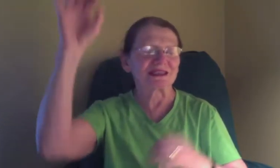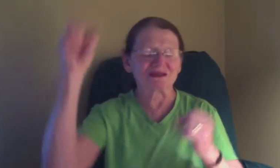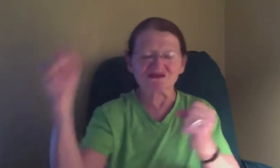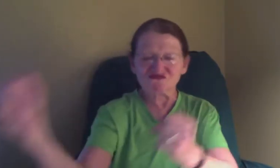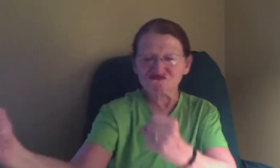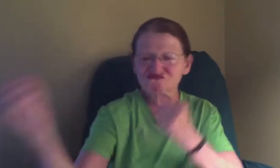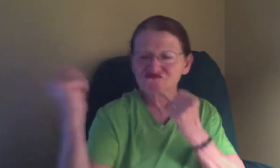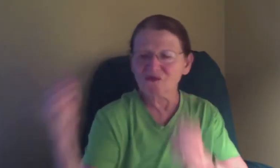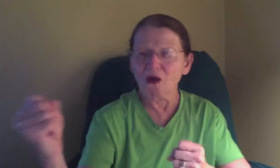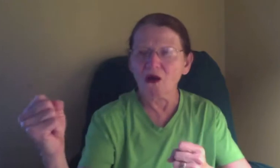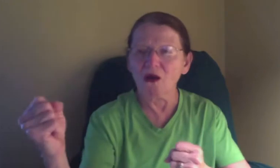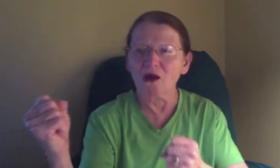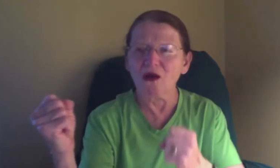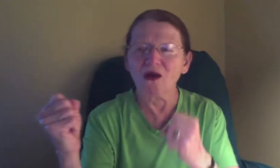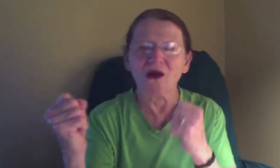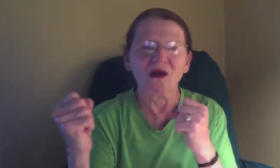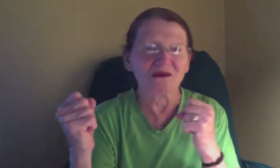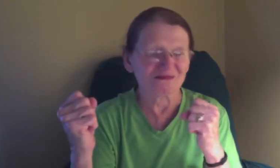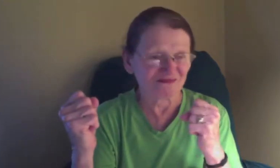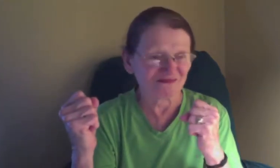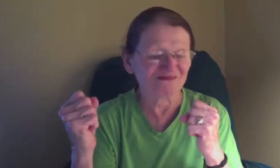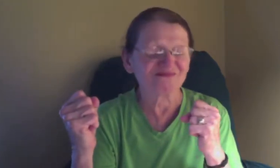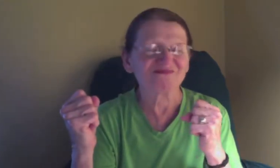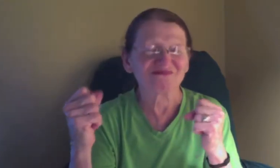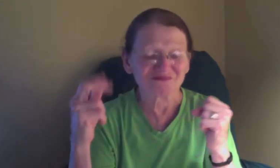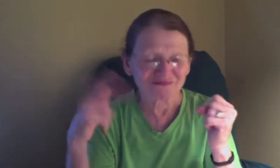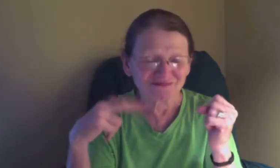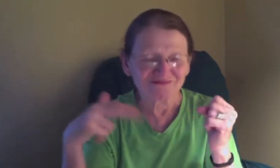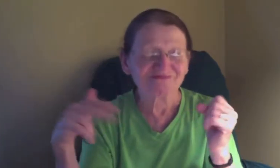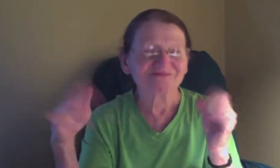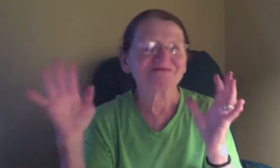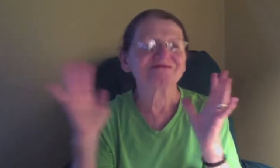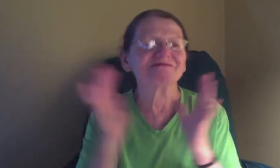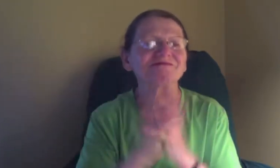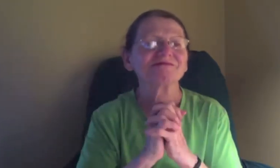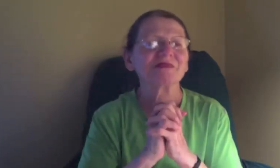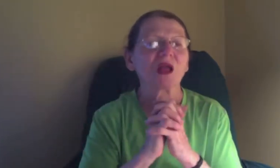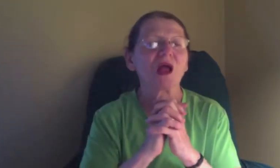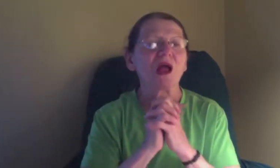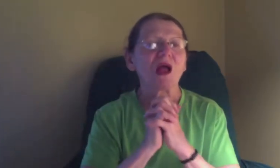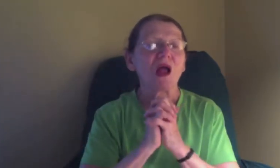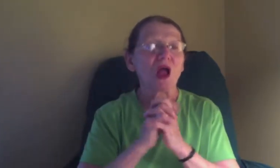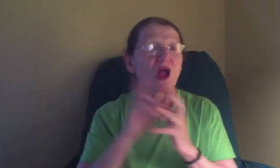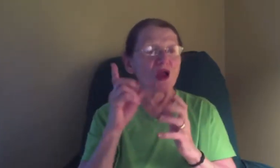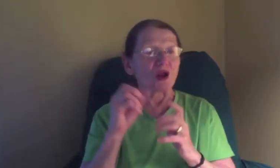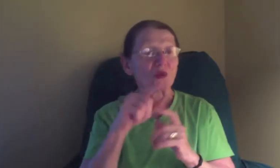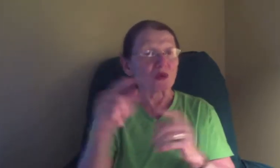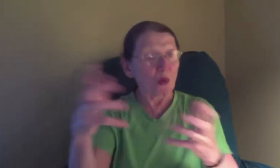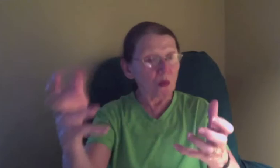bad.